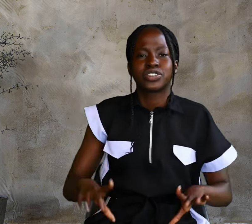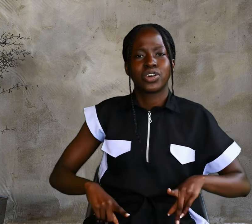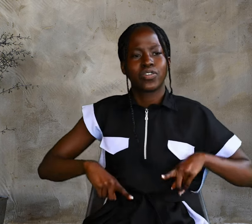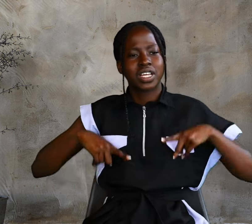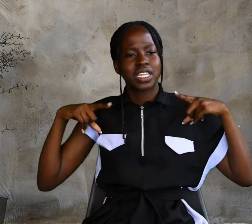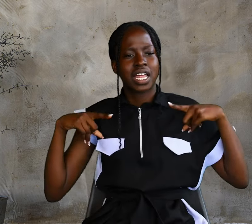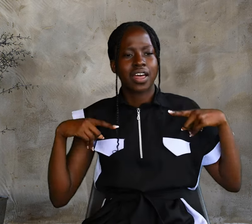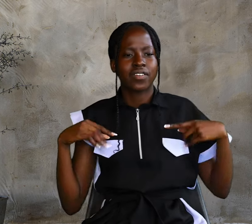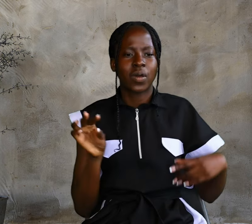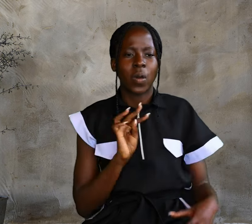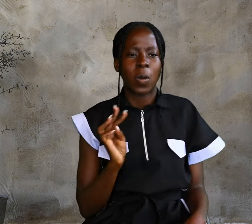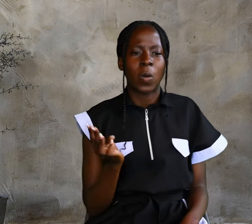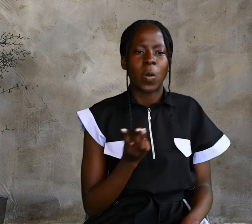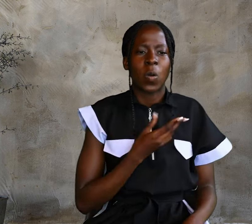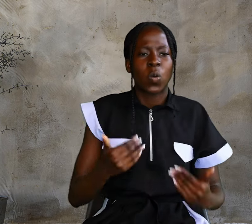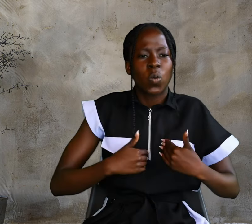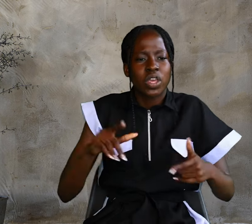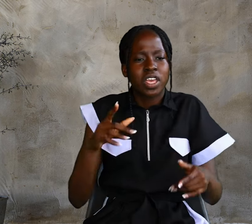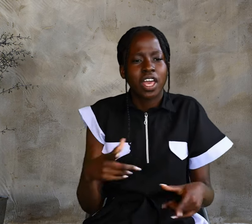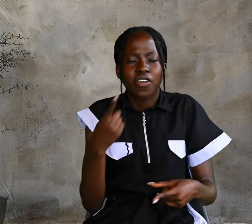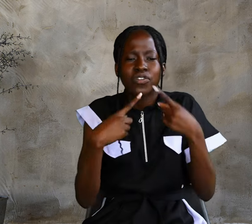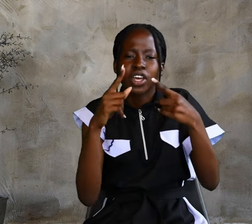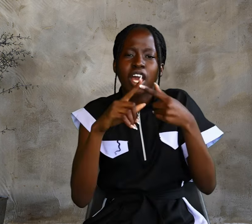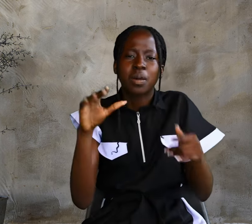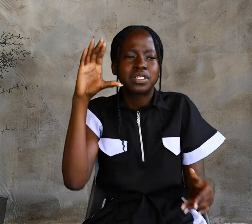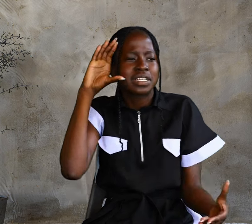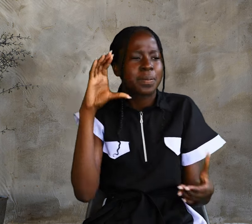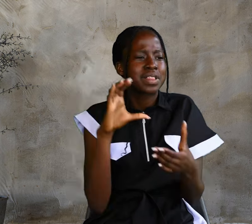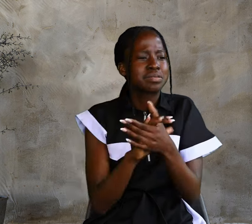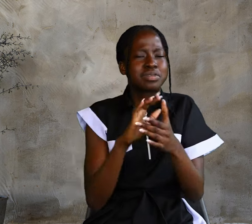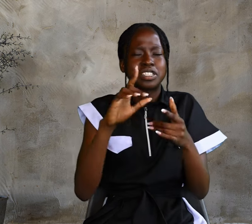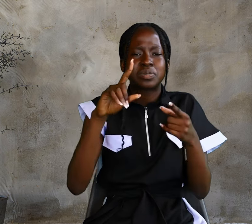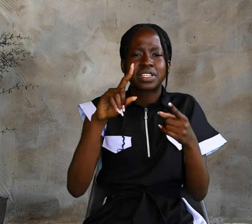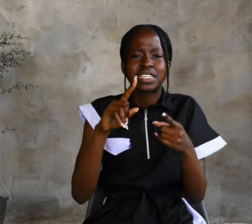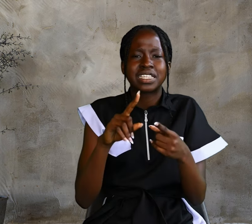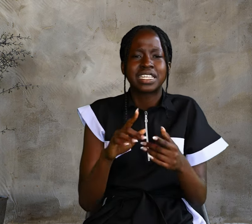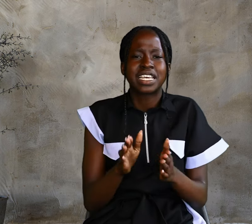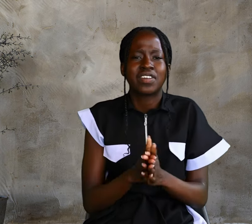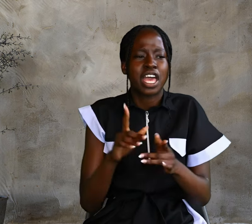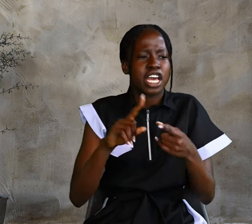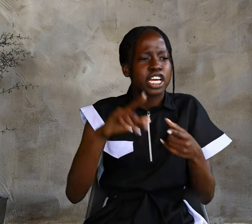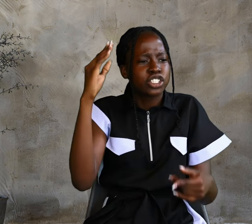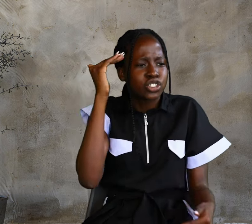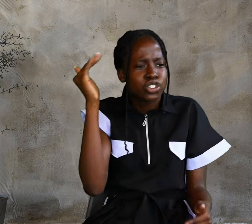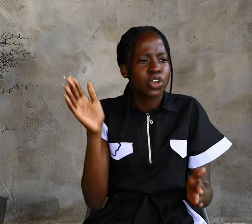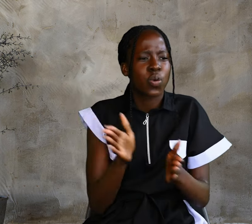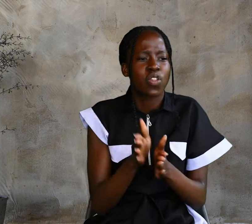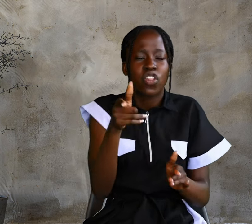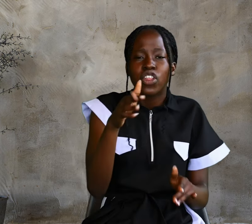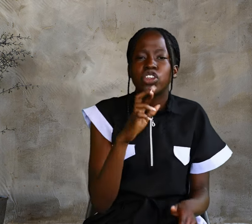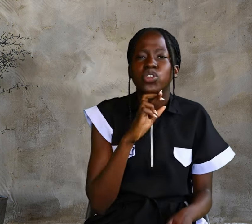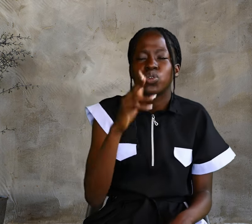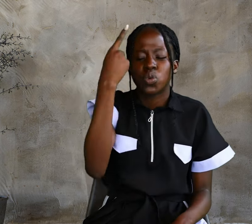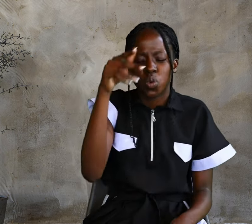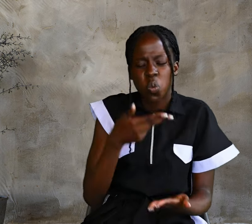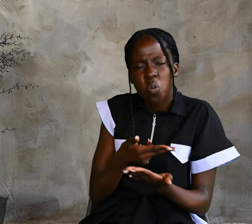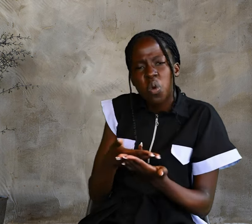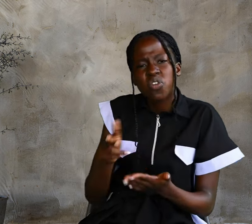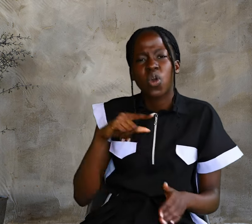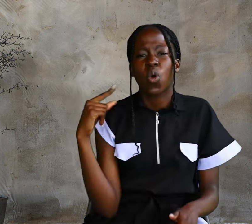words of eternal life. We have come to believe and to know that you are the